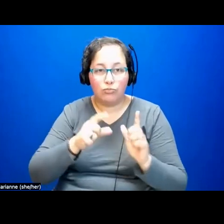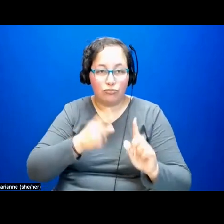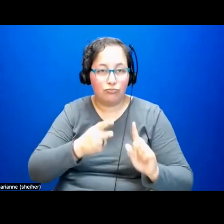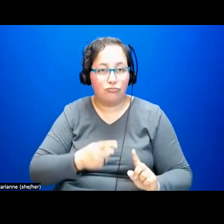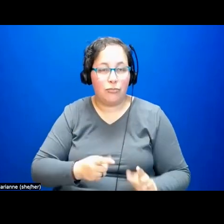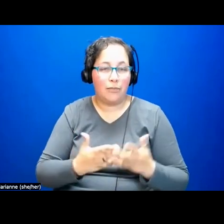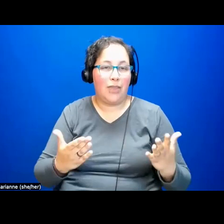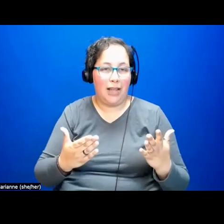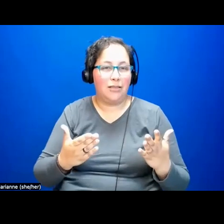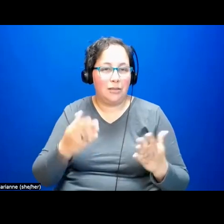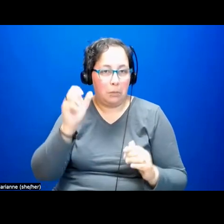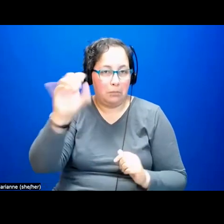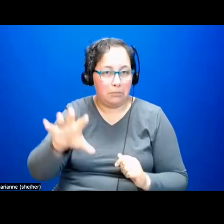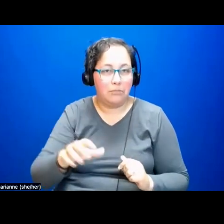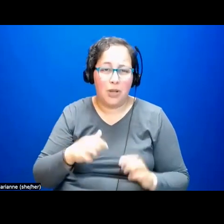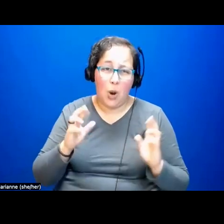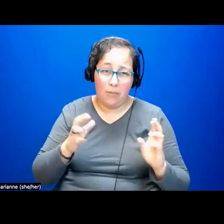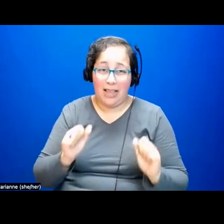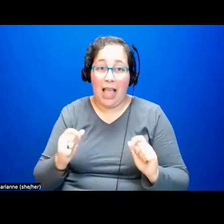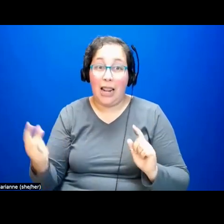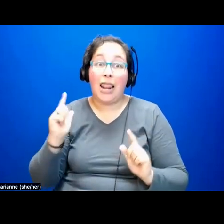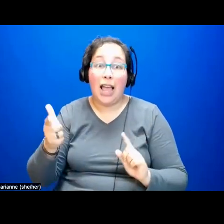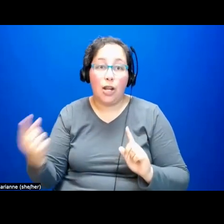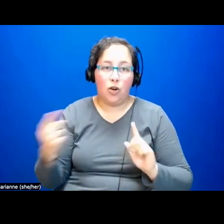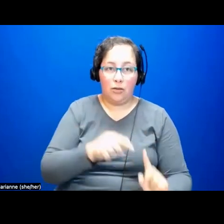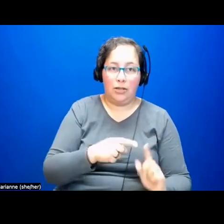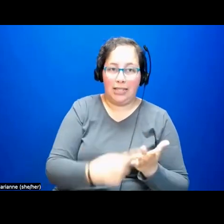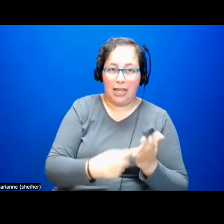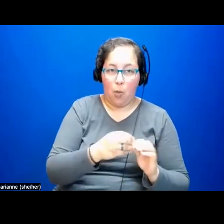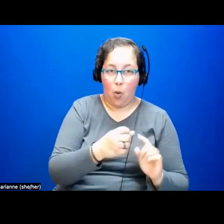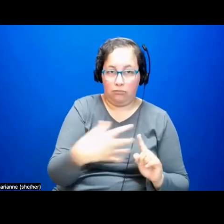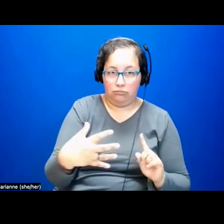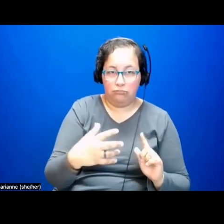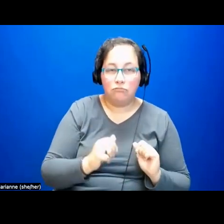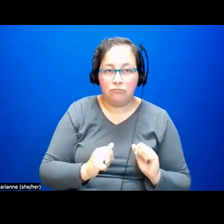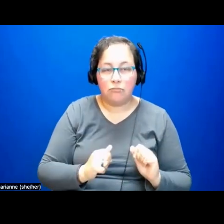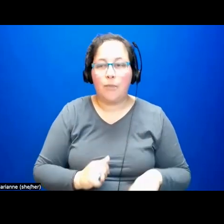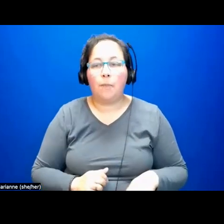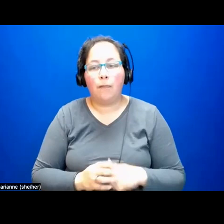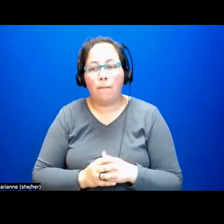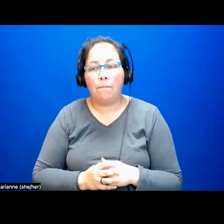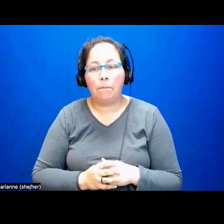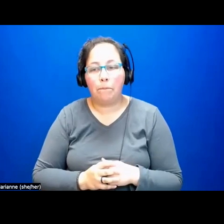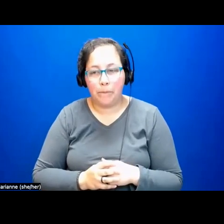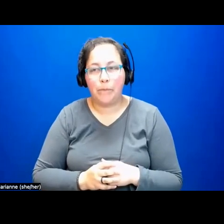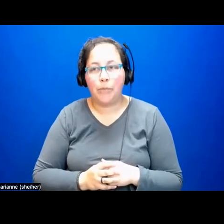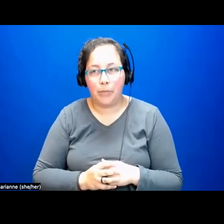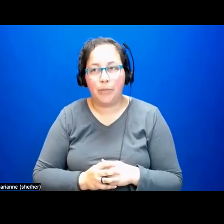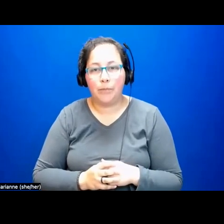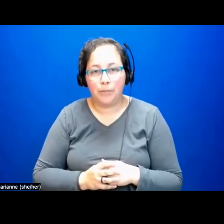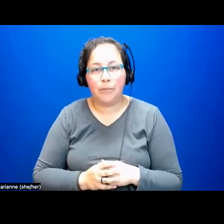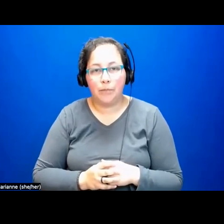themes that I hope we'll have a minute to return to briefly, that the kind of